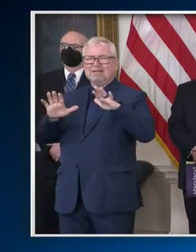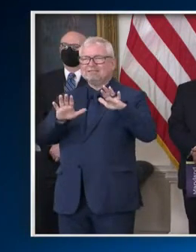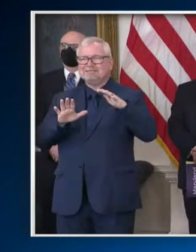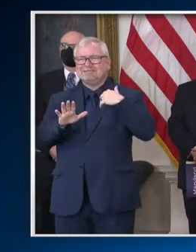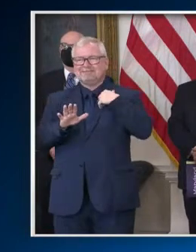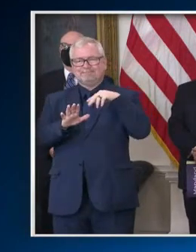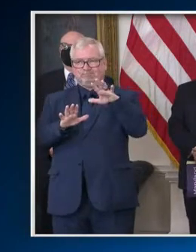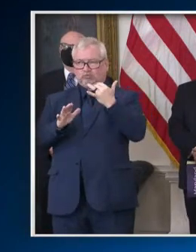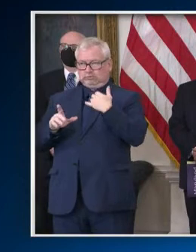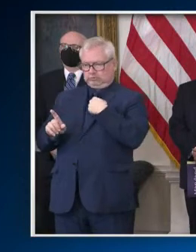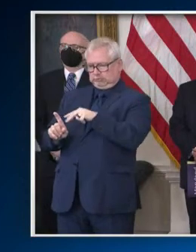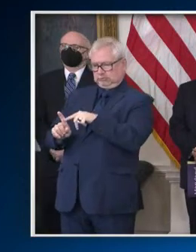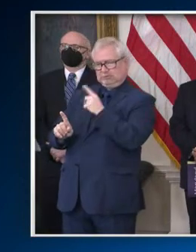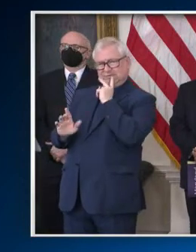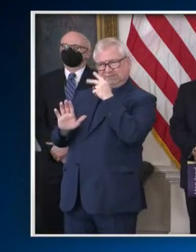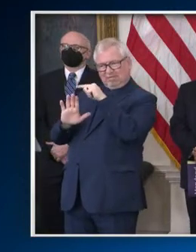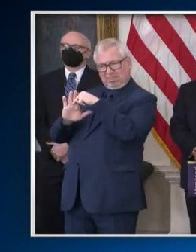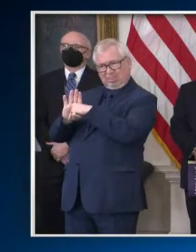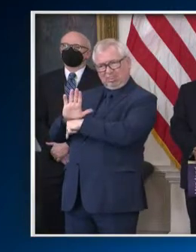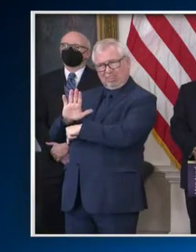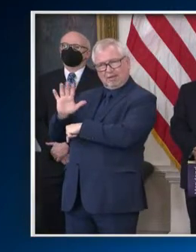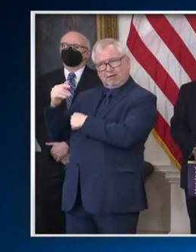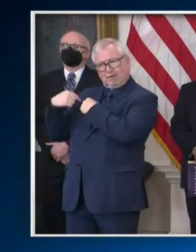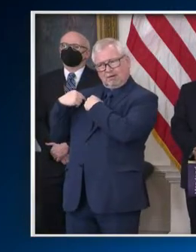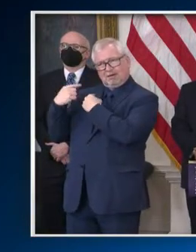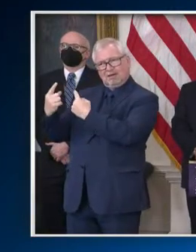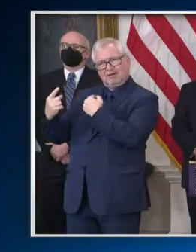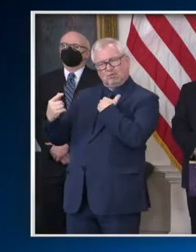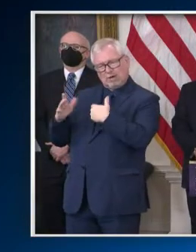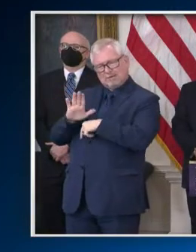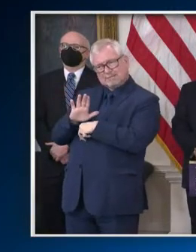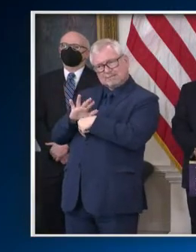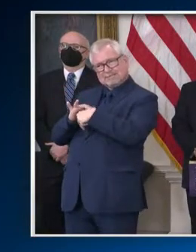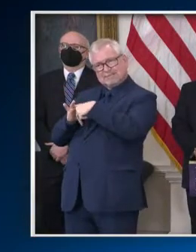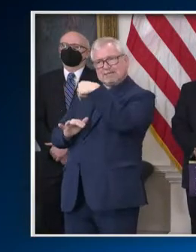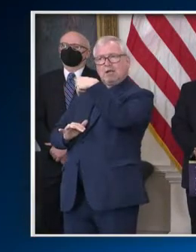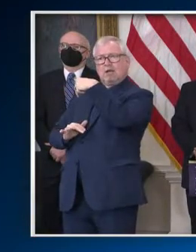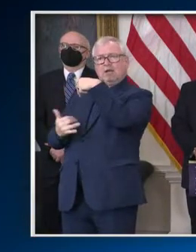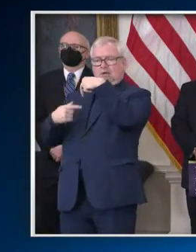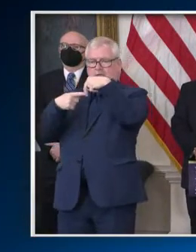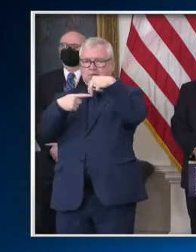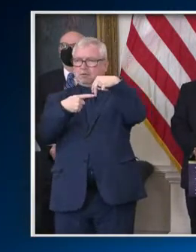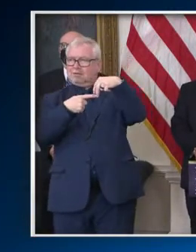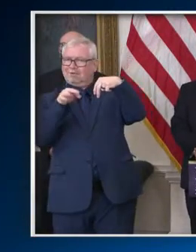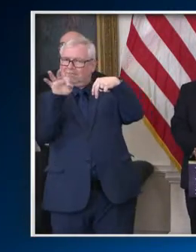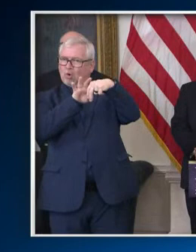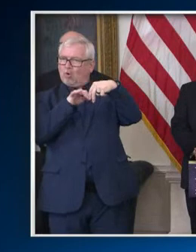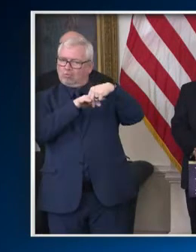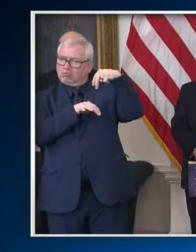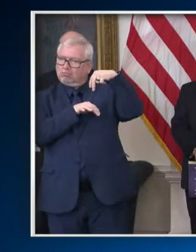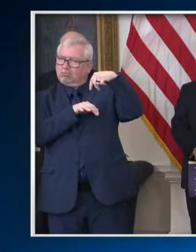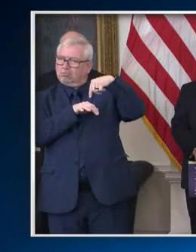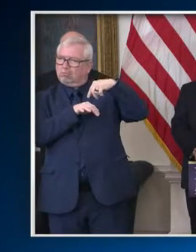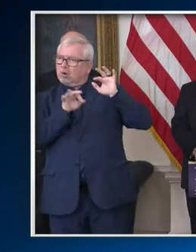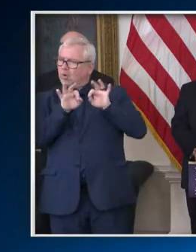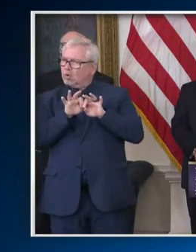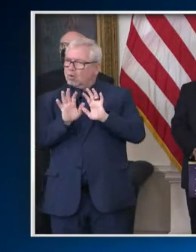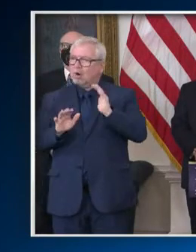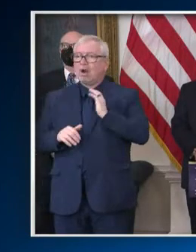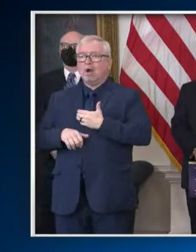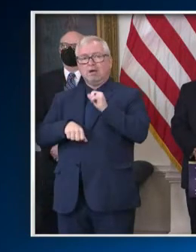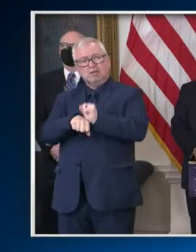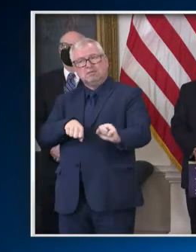spent the past seven years digging our state out of. We have worked hard over the last seven years to change that